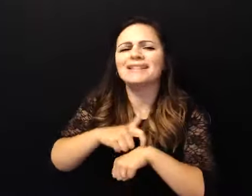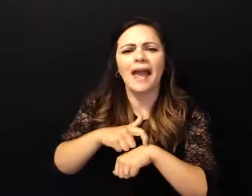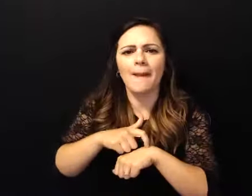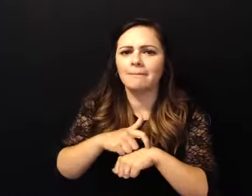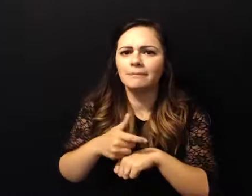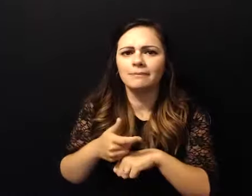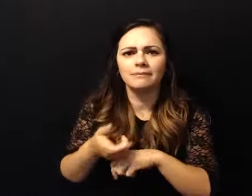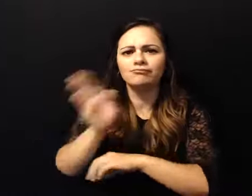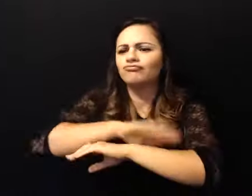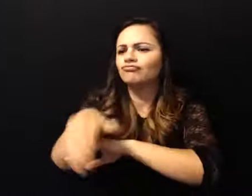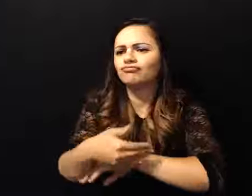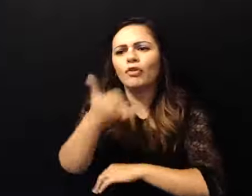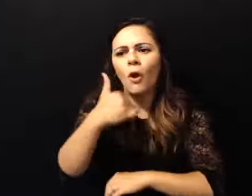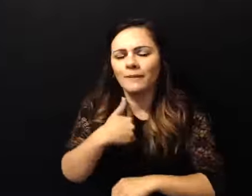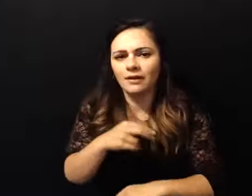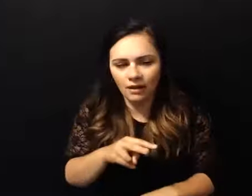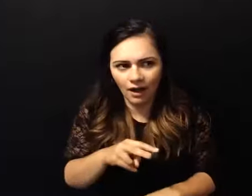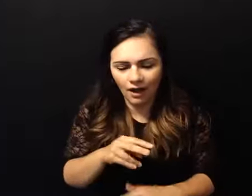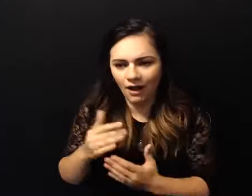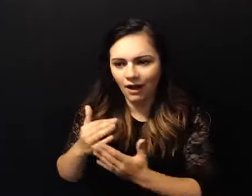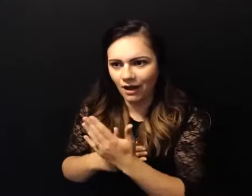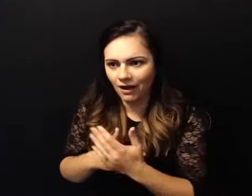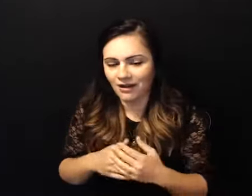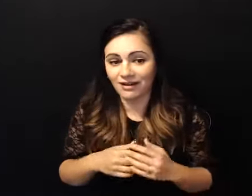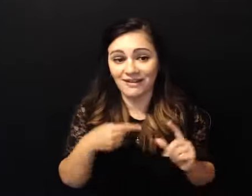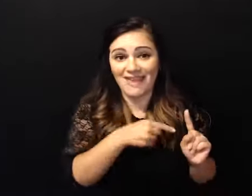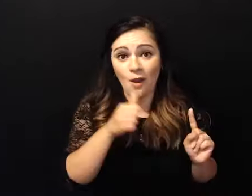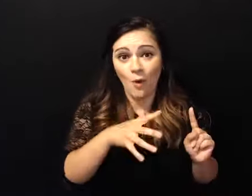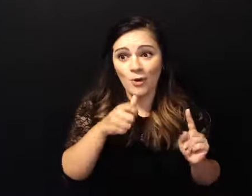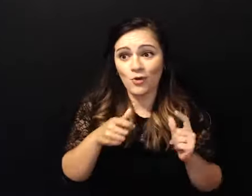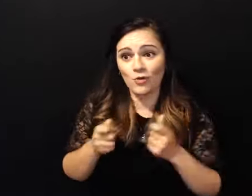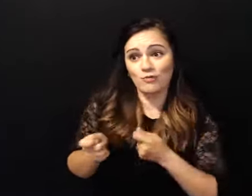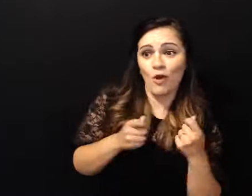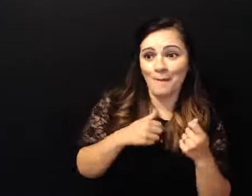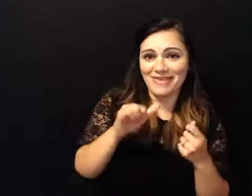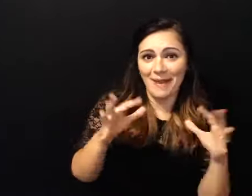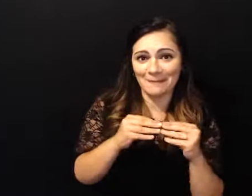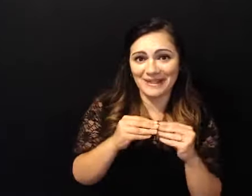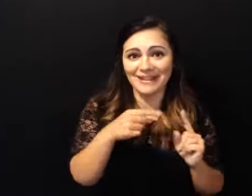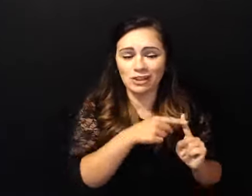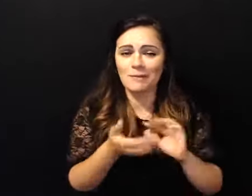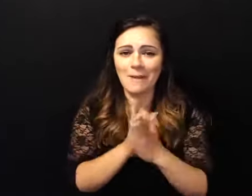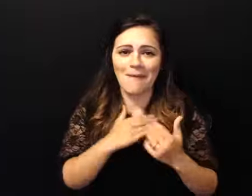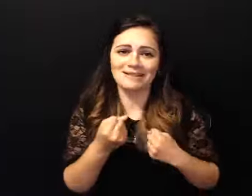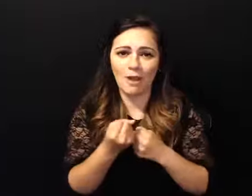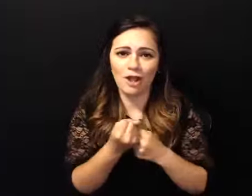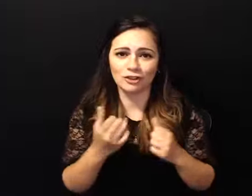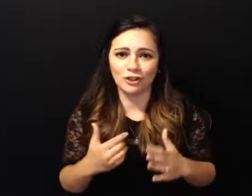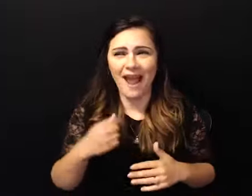that took me to that meeting uh was my sponsor she you know i don't think i even asked her to be my sponsor i think she just appointed herself and rightly so